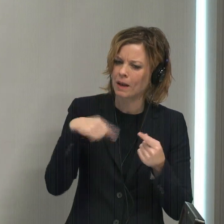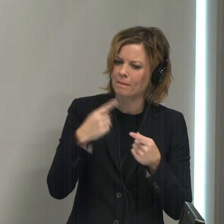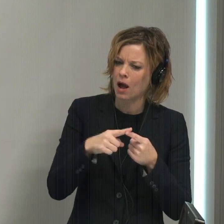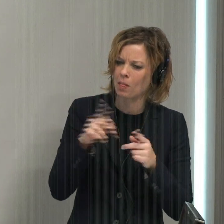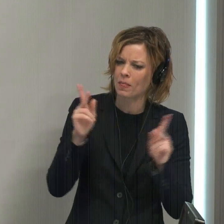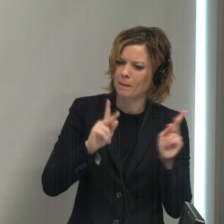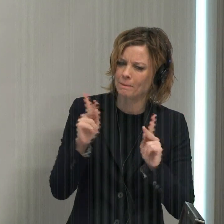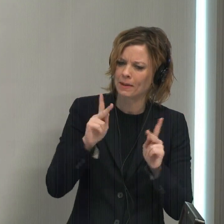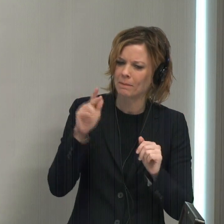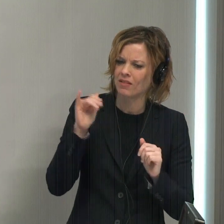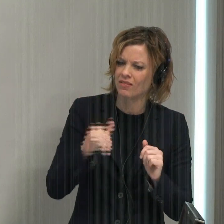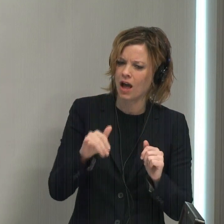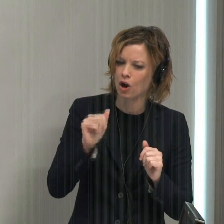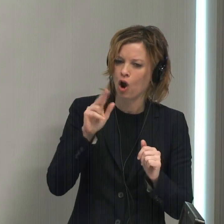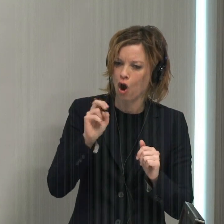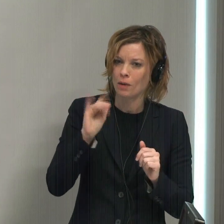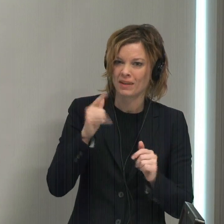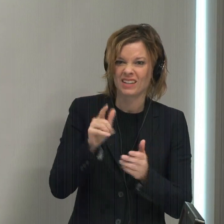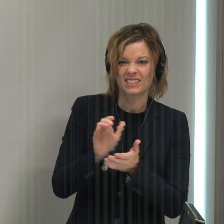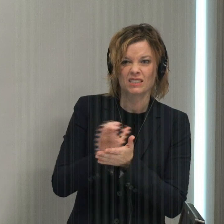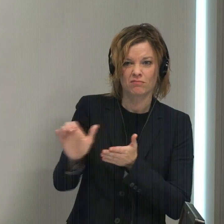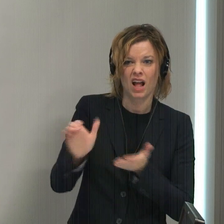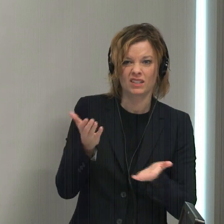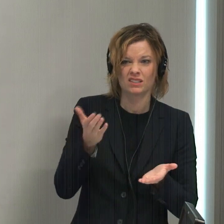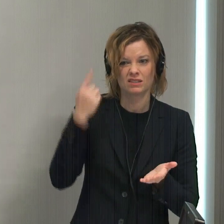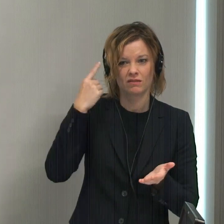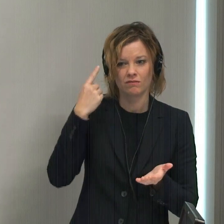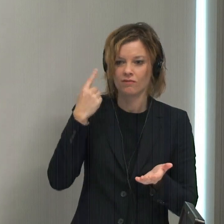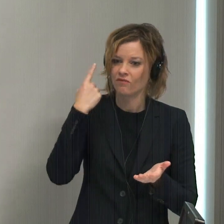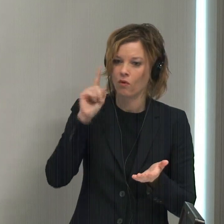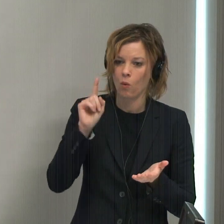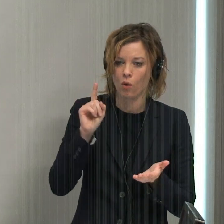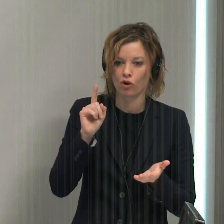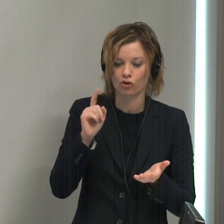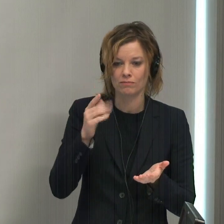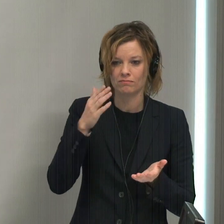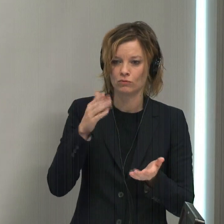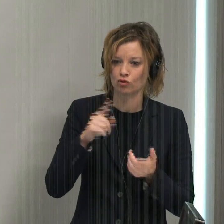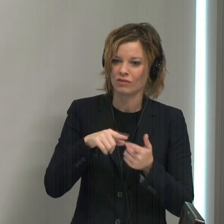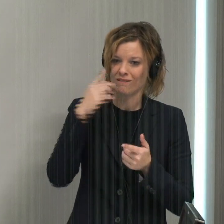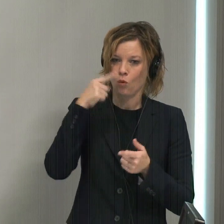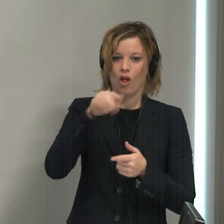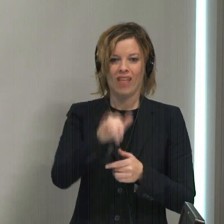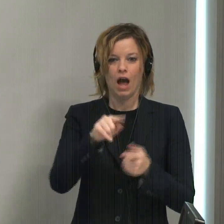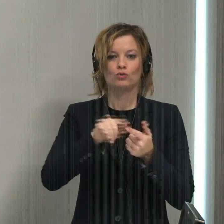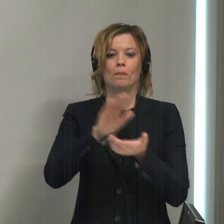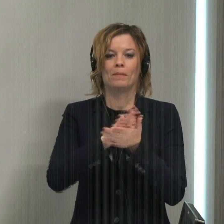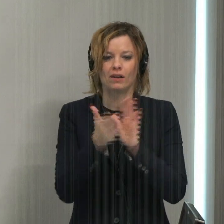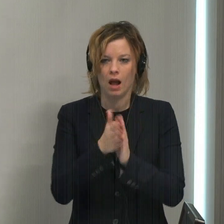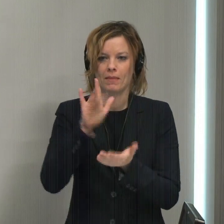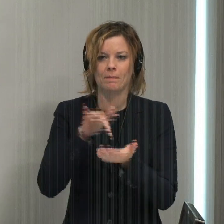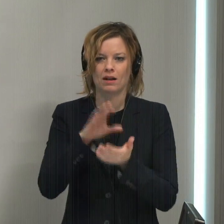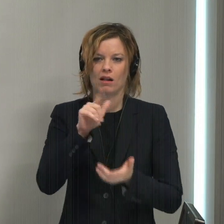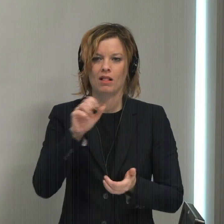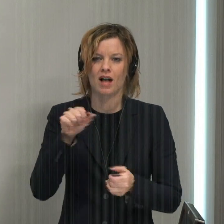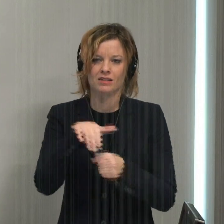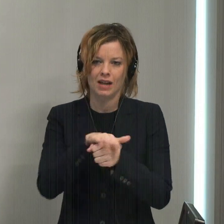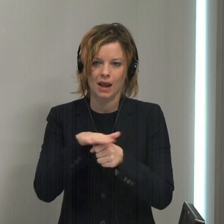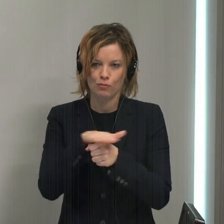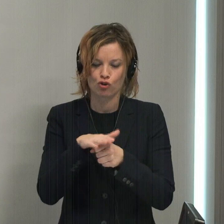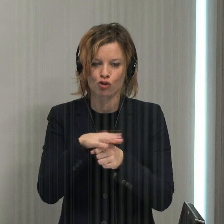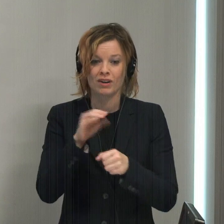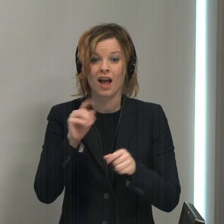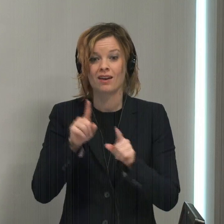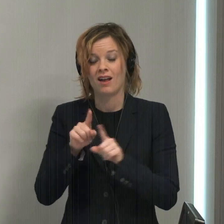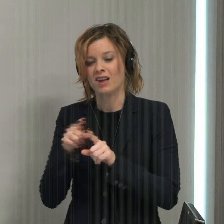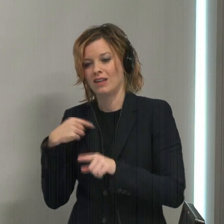the people that are being displaced for this to become a middle class neighborhood? And also, as I was